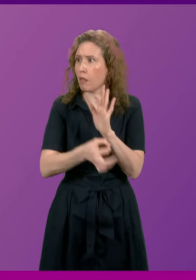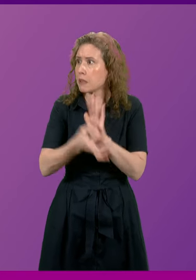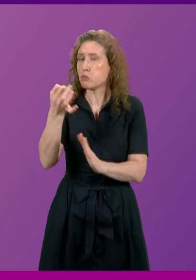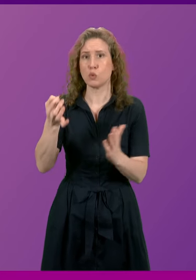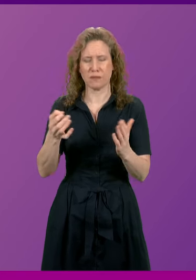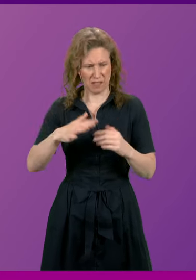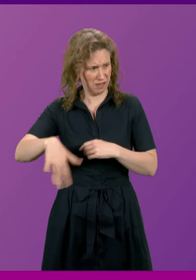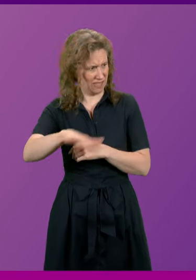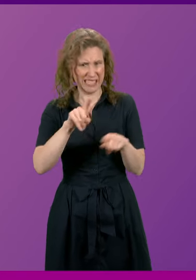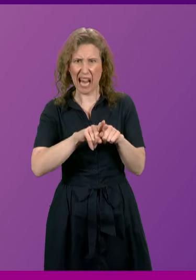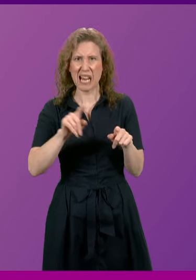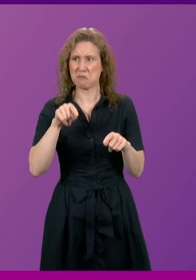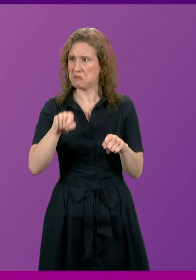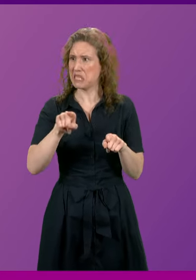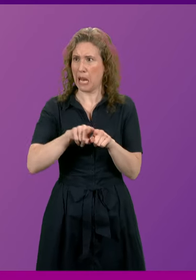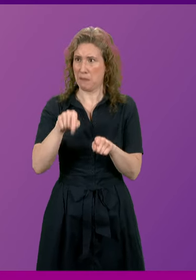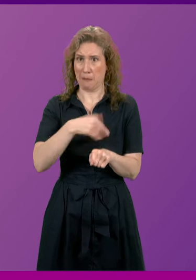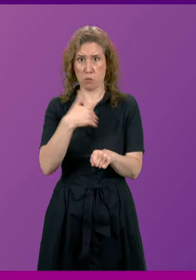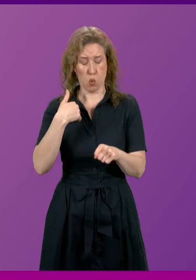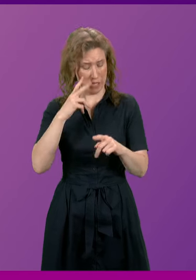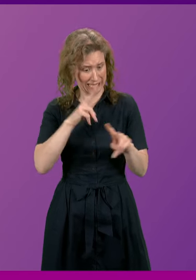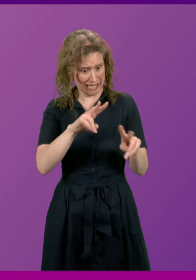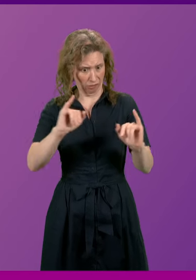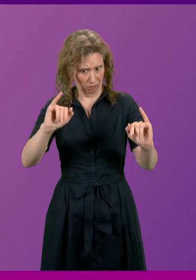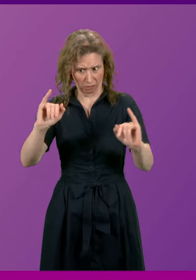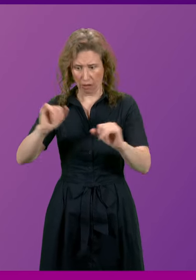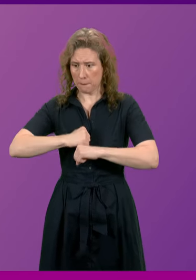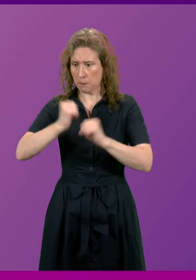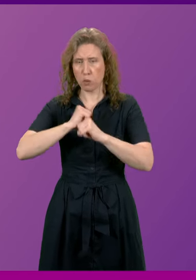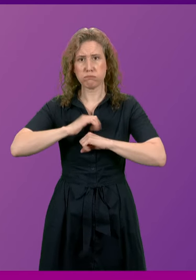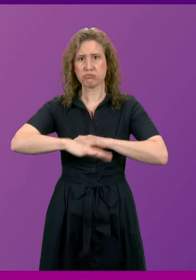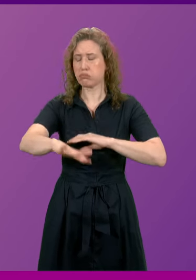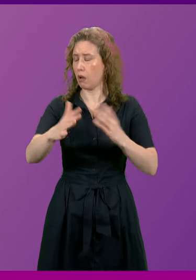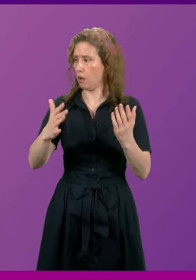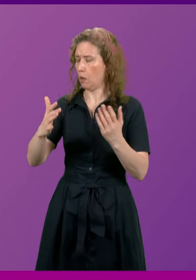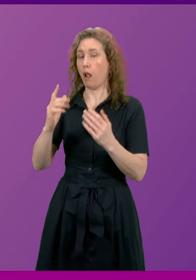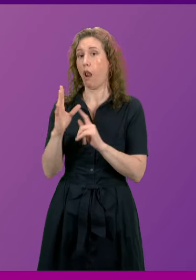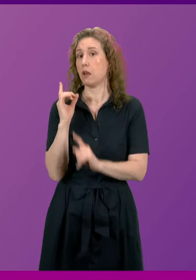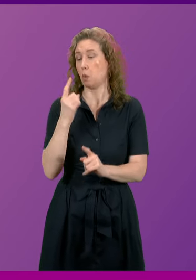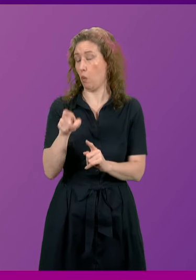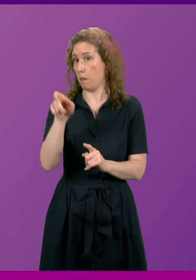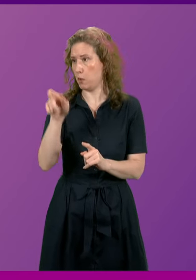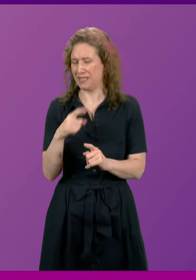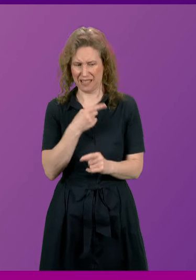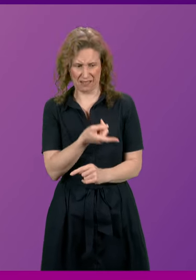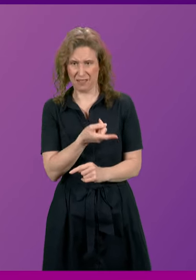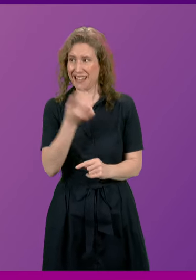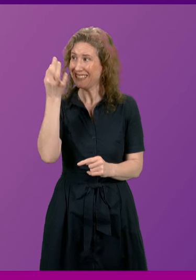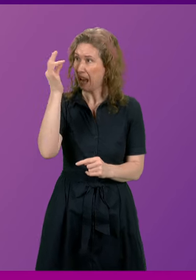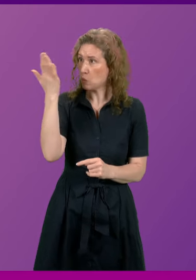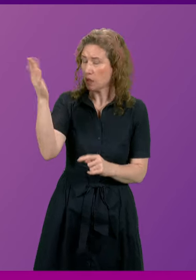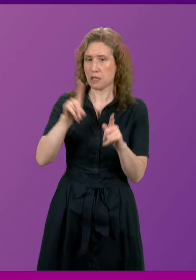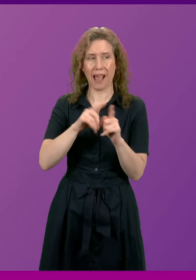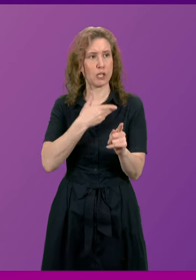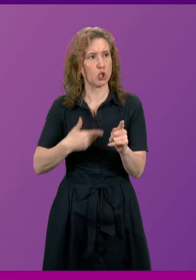The site looks much the same as it did on that bleak morning on 2nd December. Last week one resident drew a parallel between the council and insurance